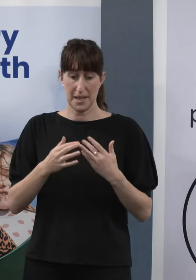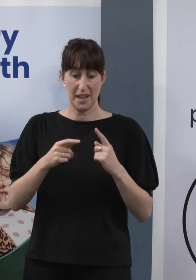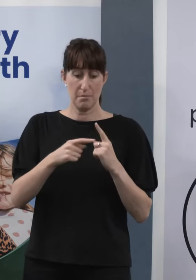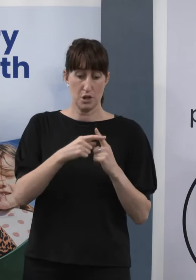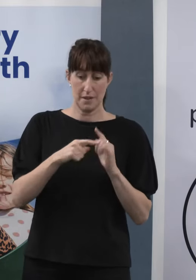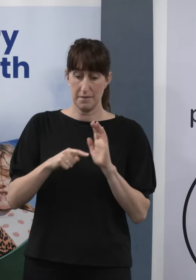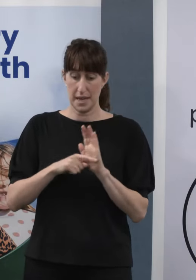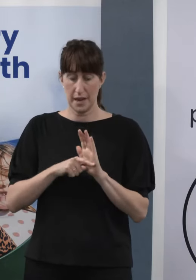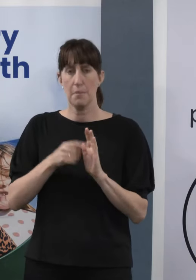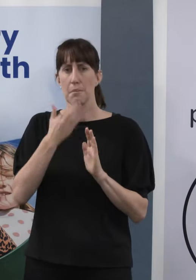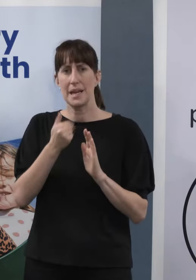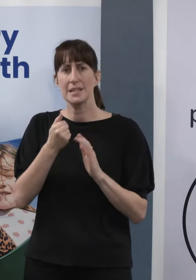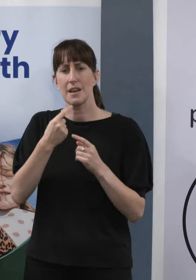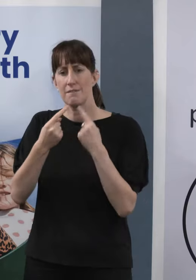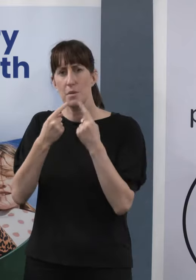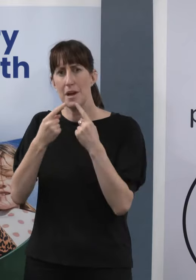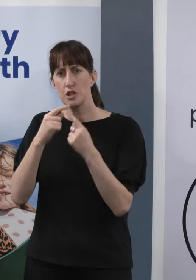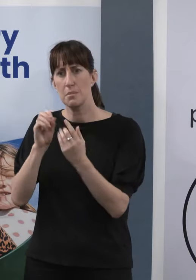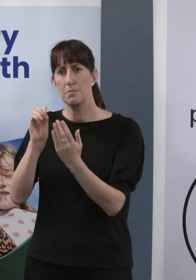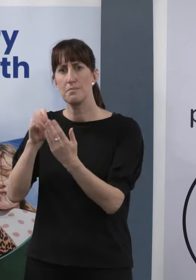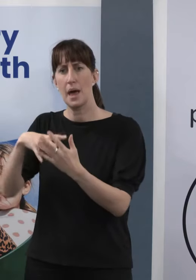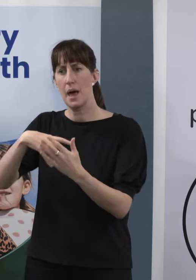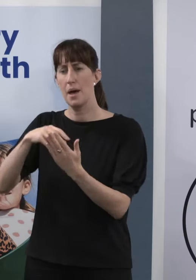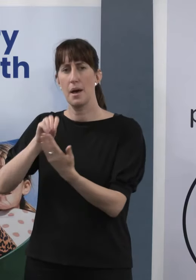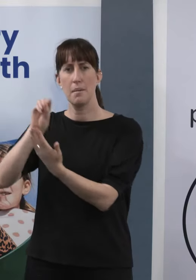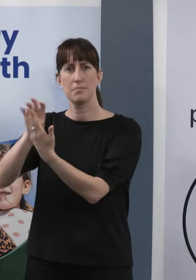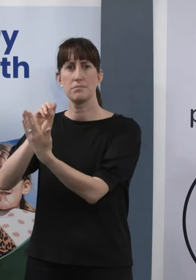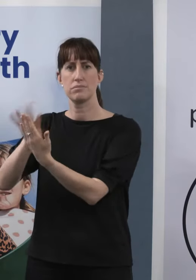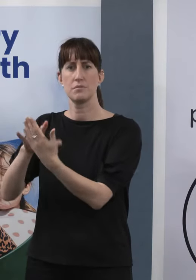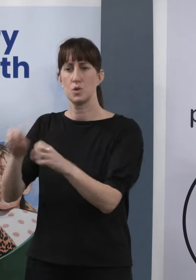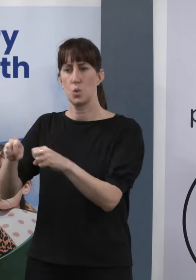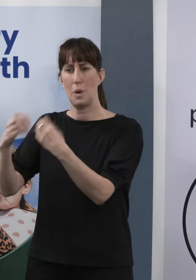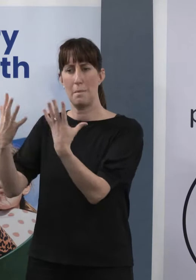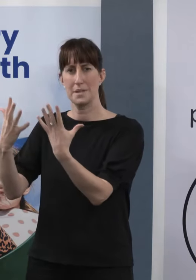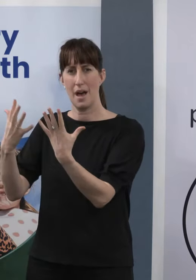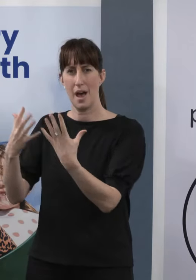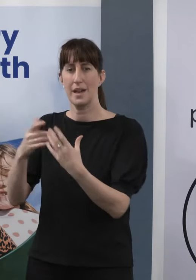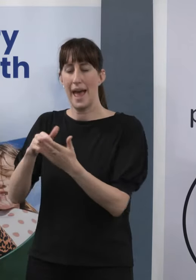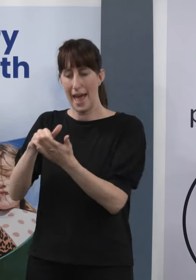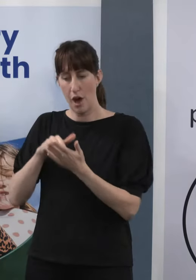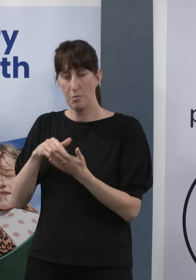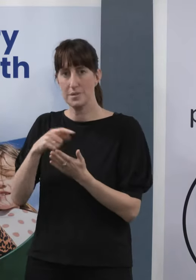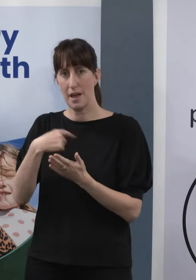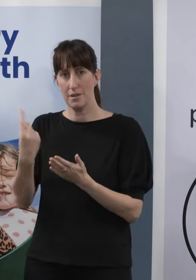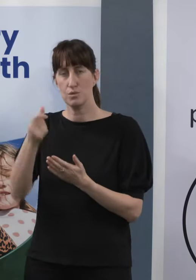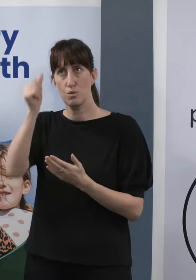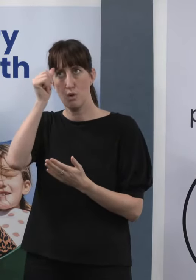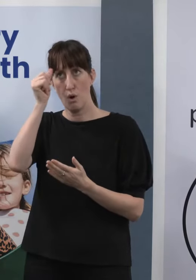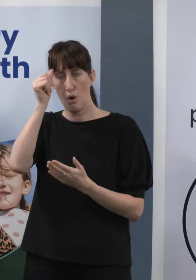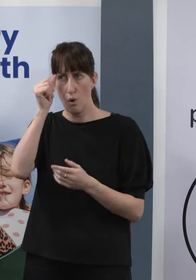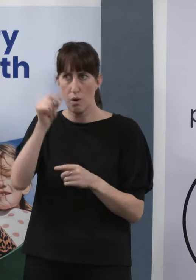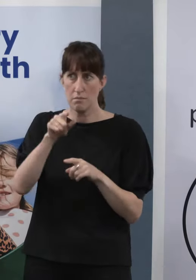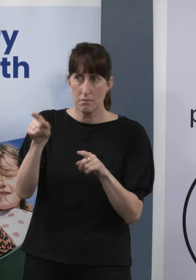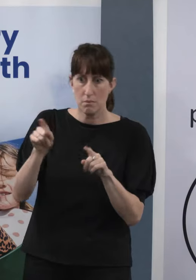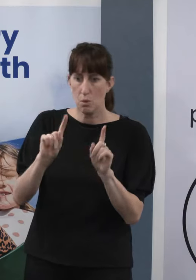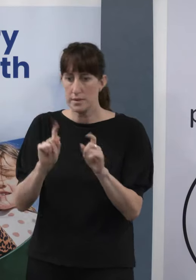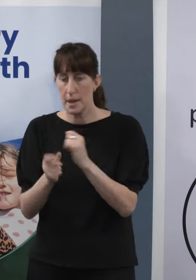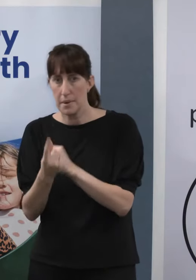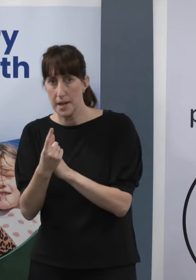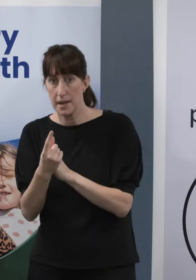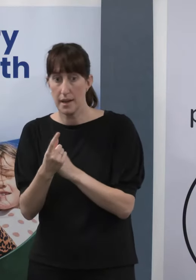the result. It gives us a very good picture of what is happening out in the community, so we can apply our health system and public health resources